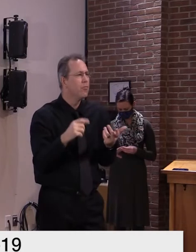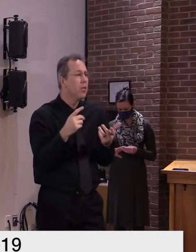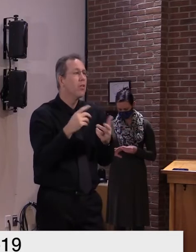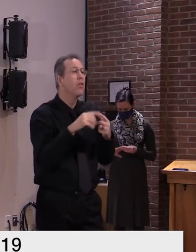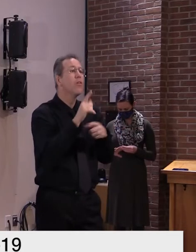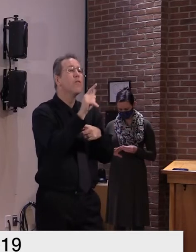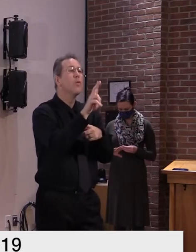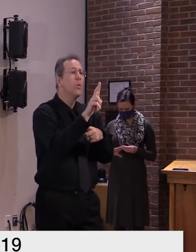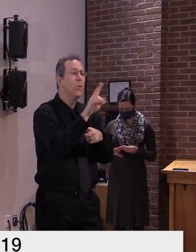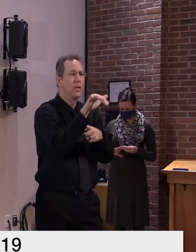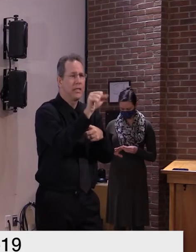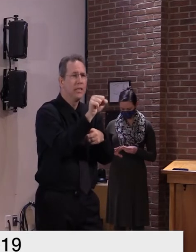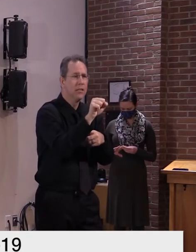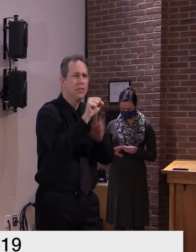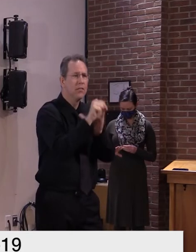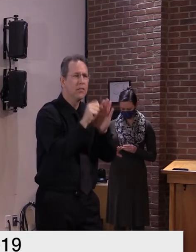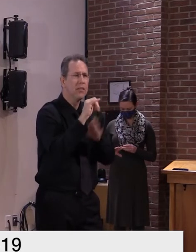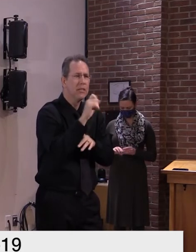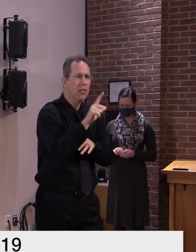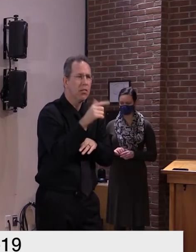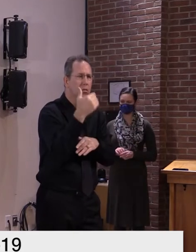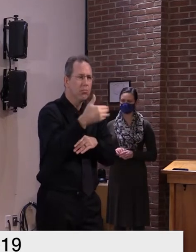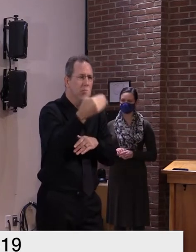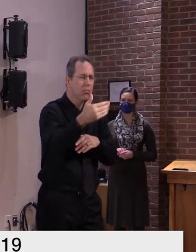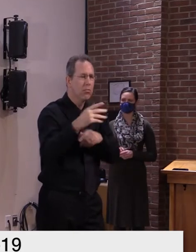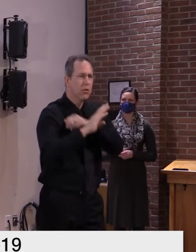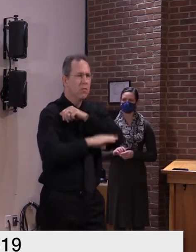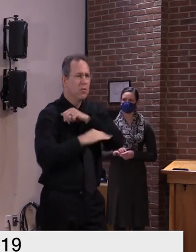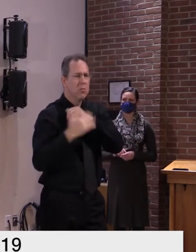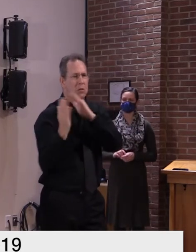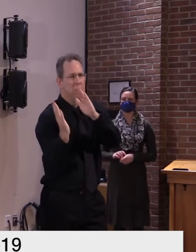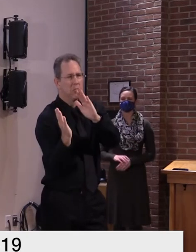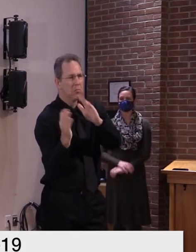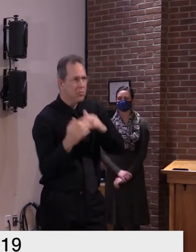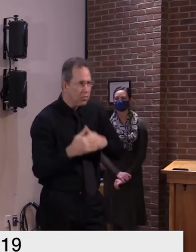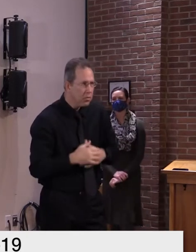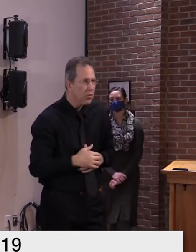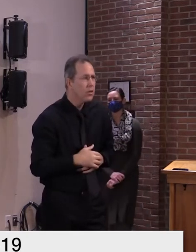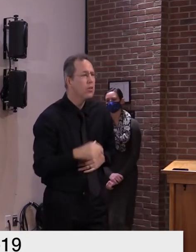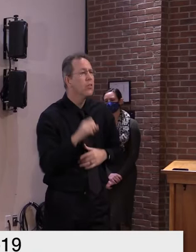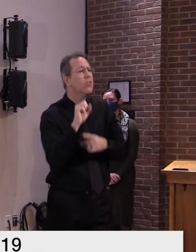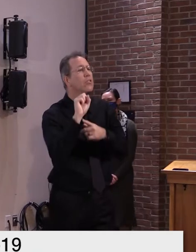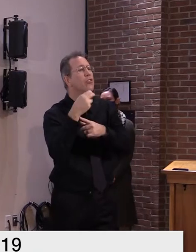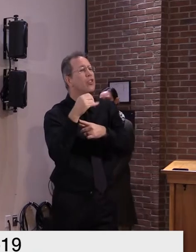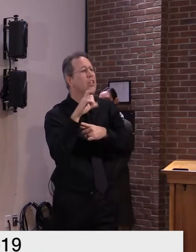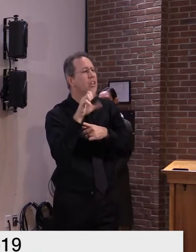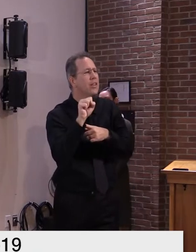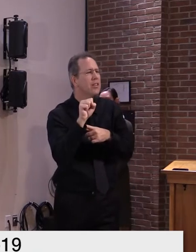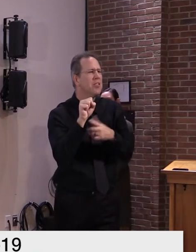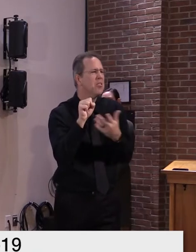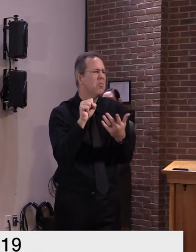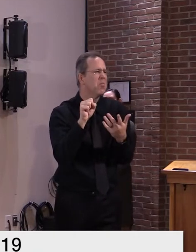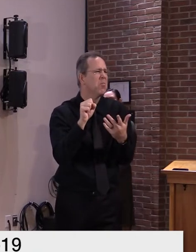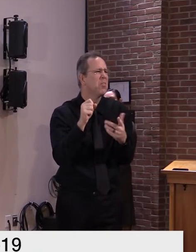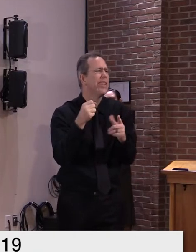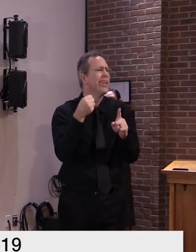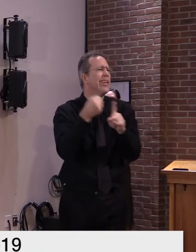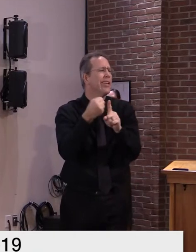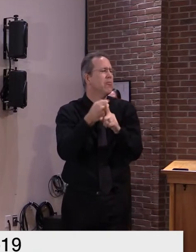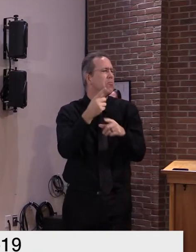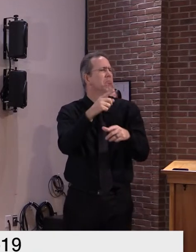so one can get them at the appropriate time in their development in terms of age etc uh whatever